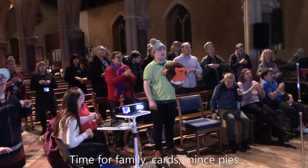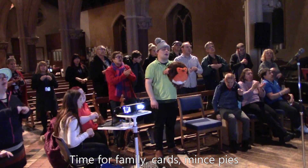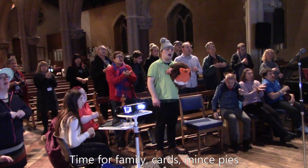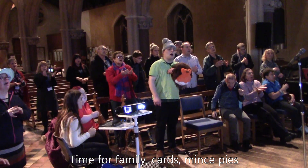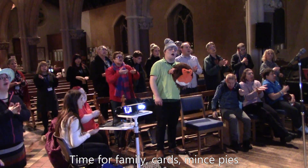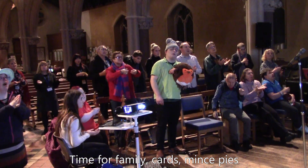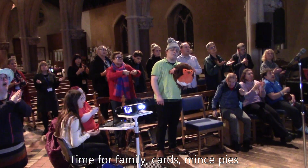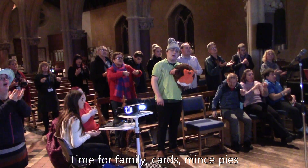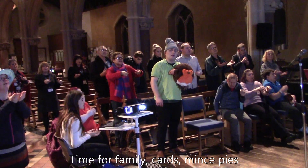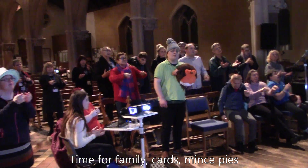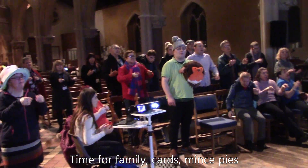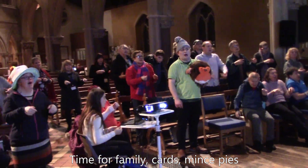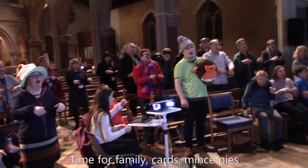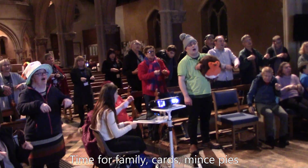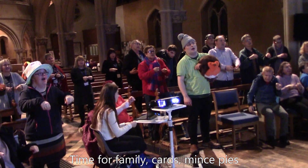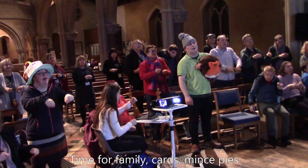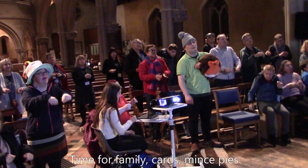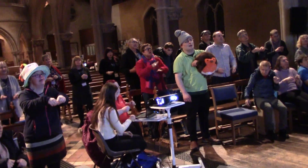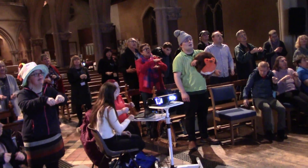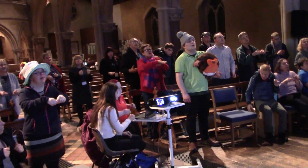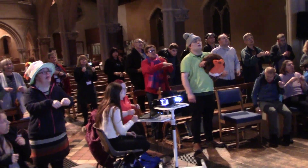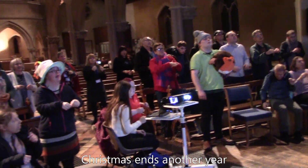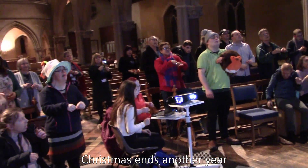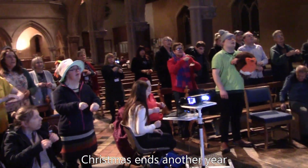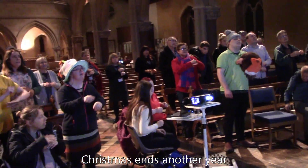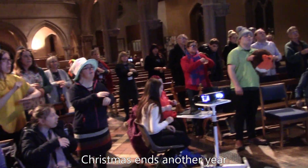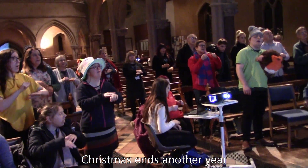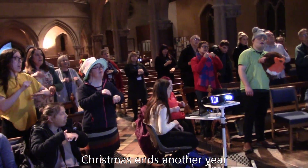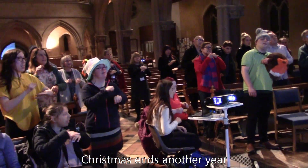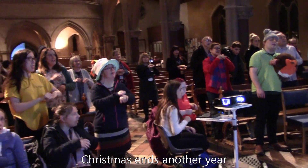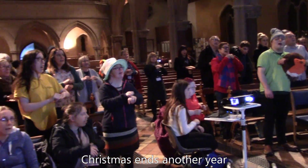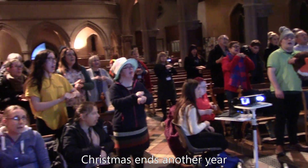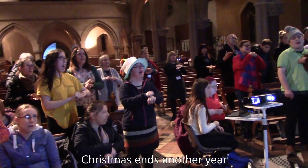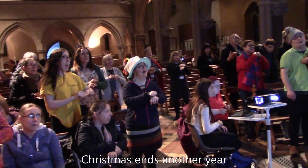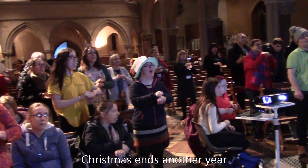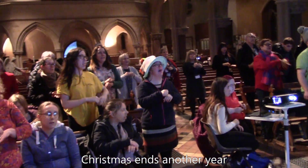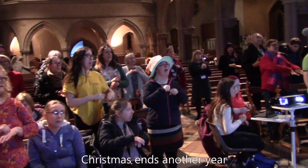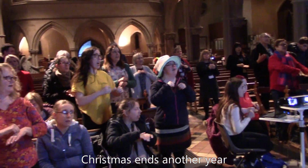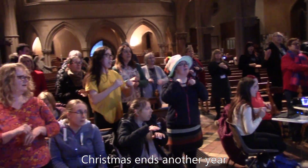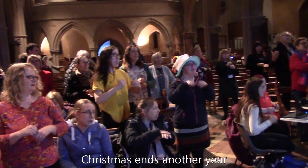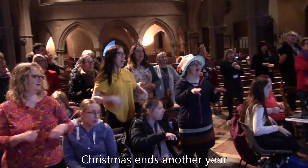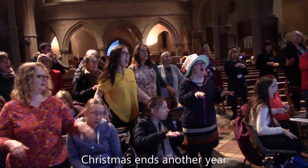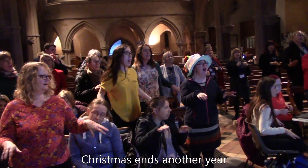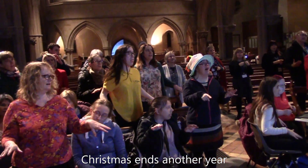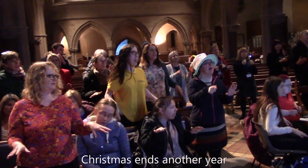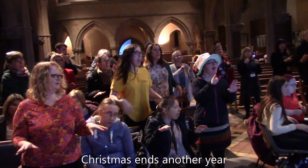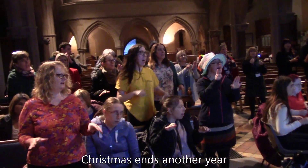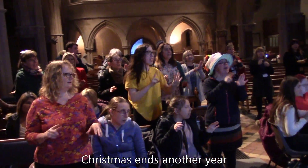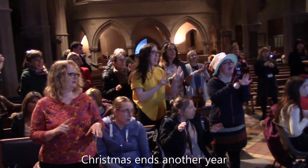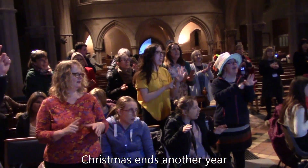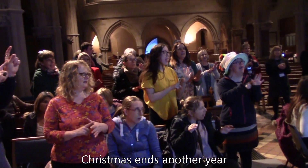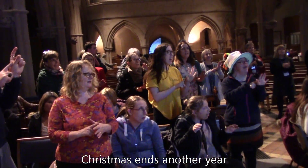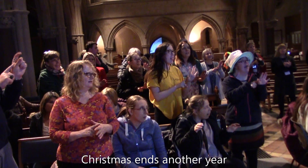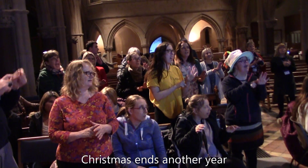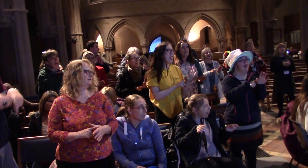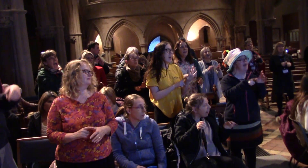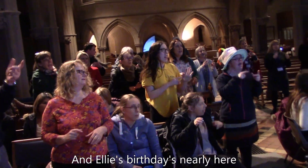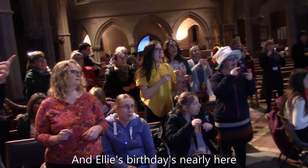lastest night. Christmas ends another year, now